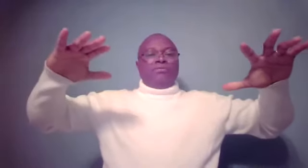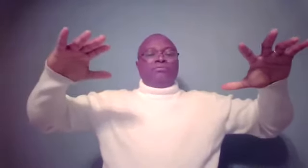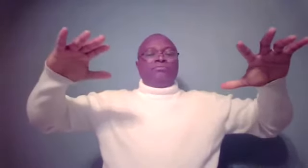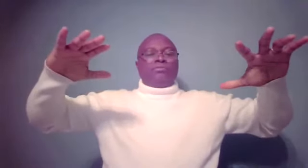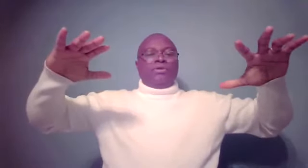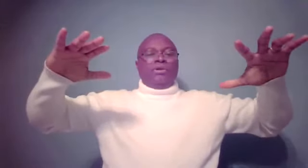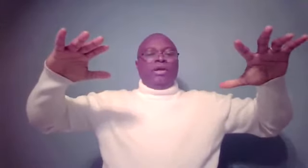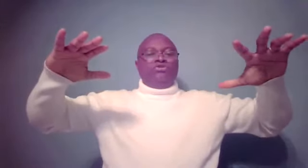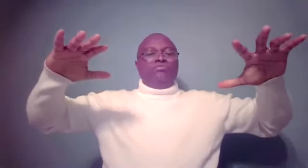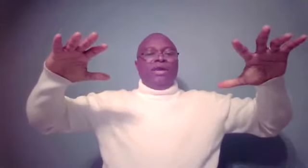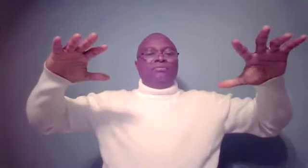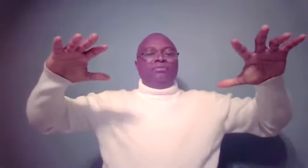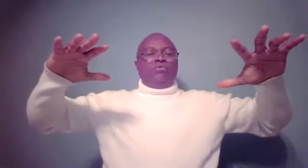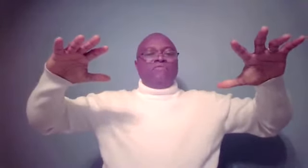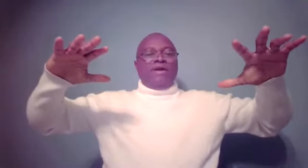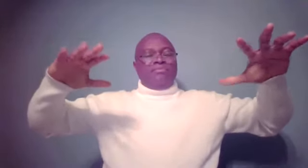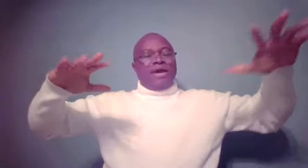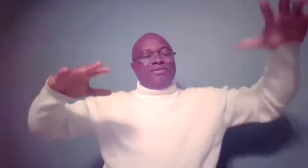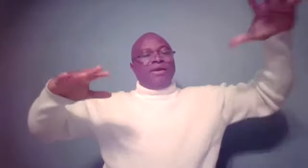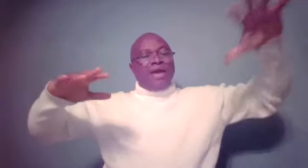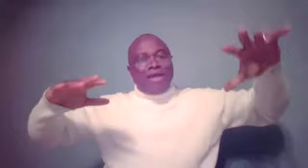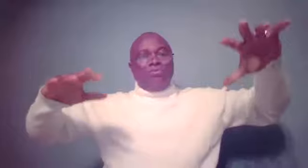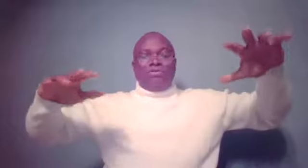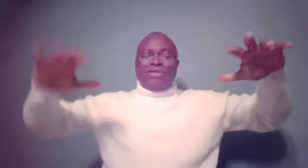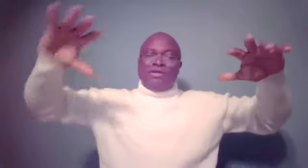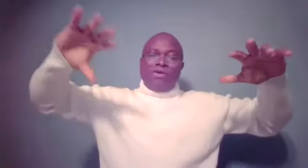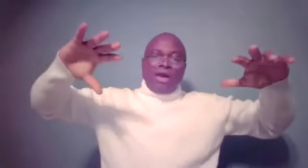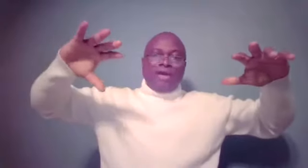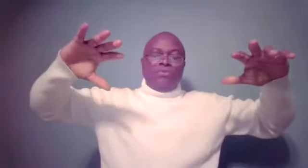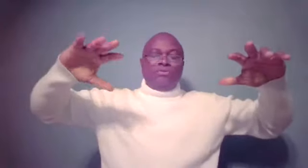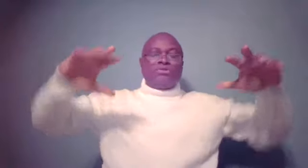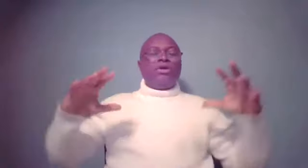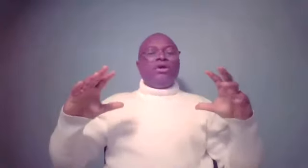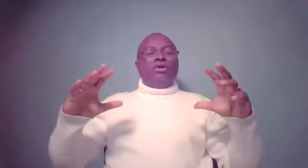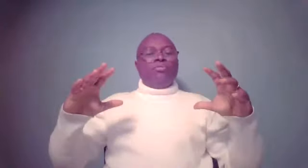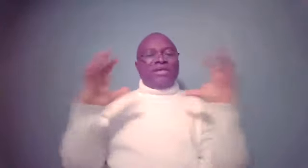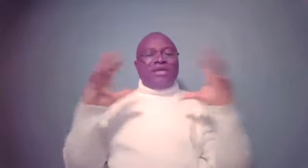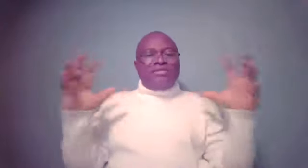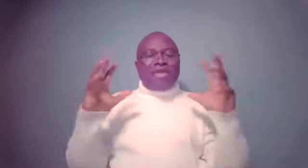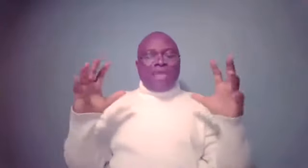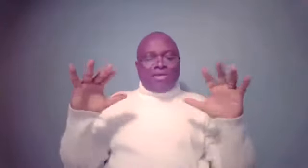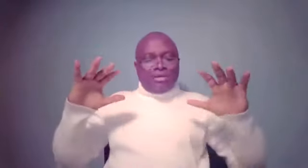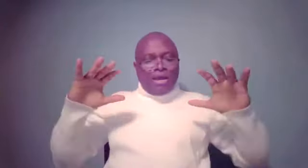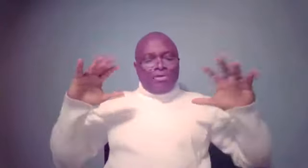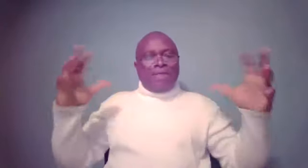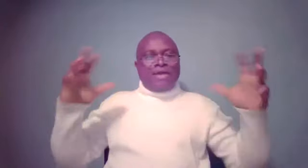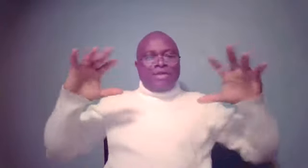and you may qualify them as the kind ones and the unkind ones. But as I say that I'm reminded